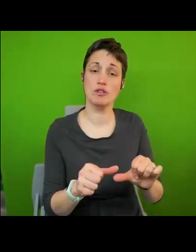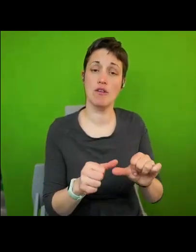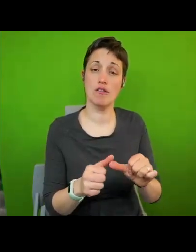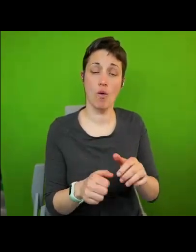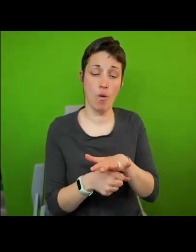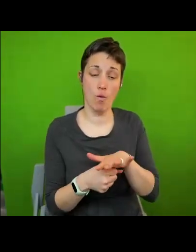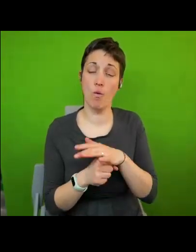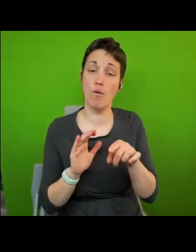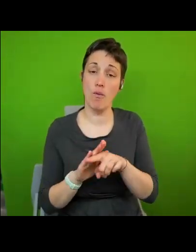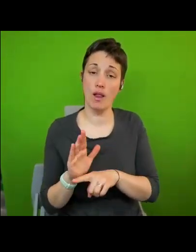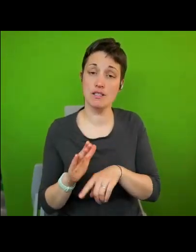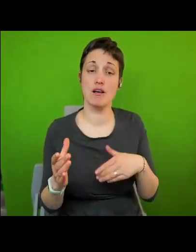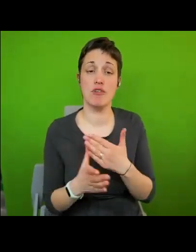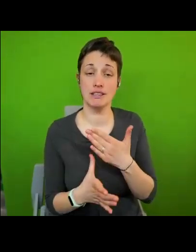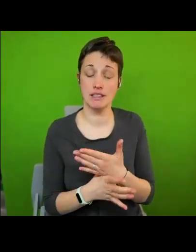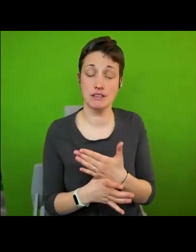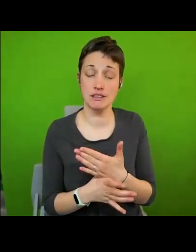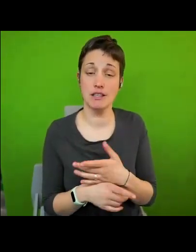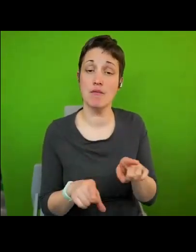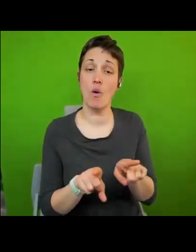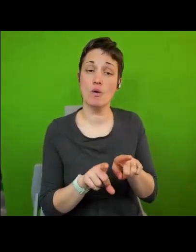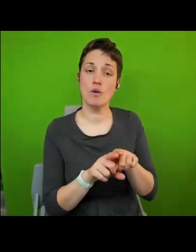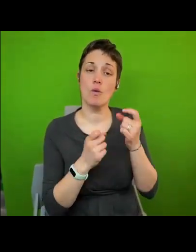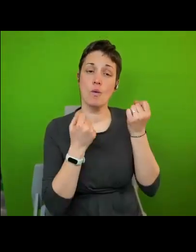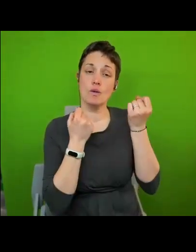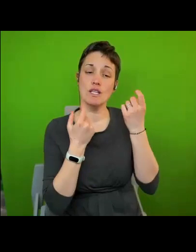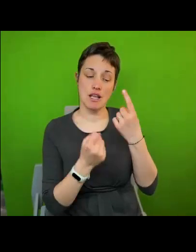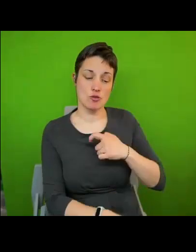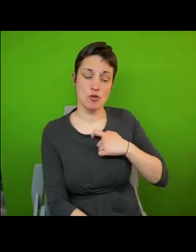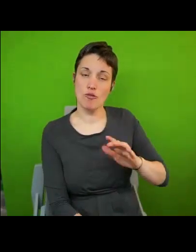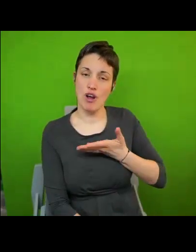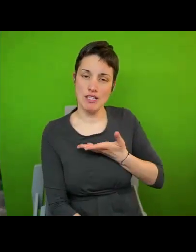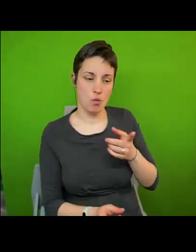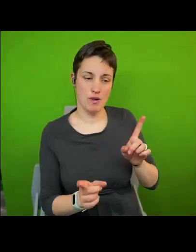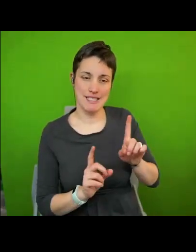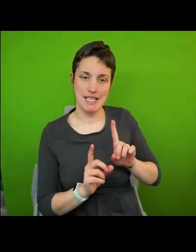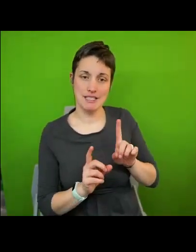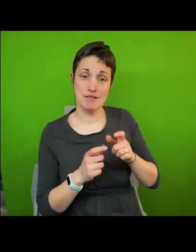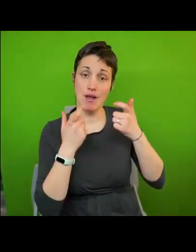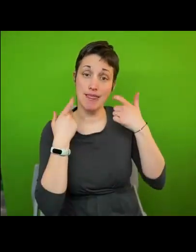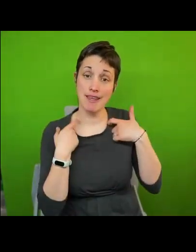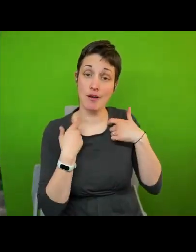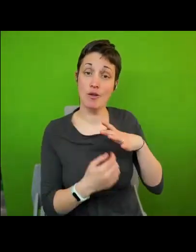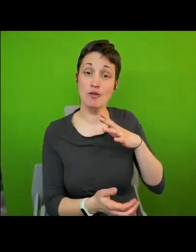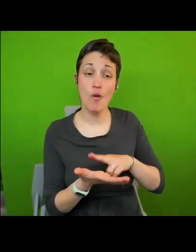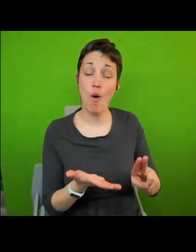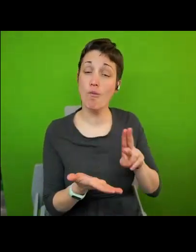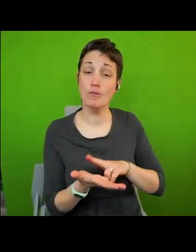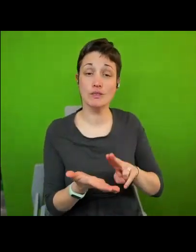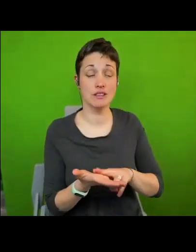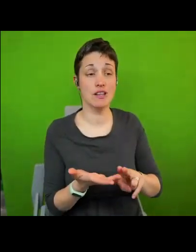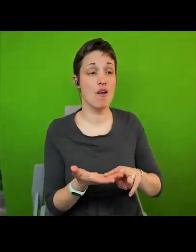and that understands human rights as what they are legal norms for the legal administrative